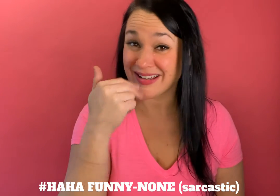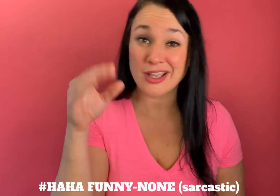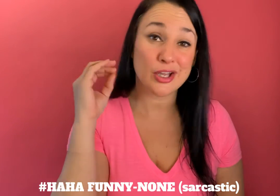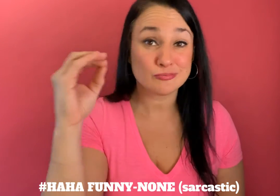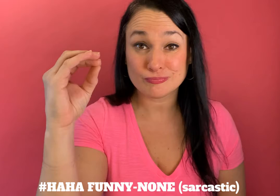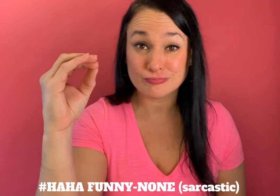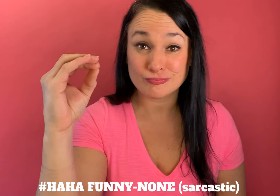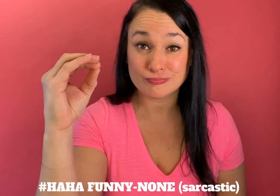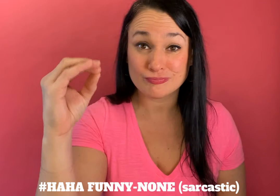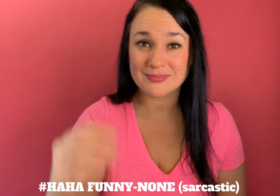none